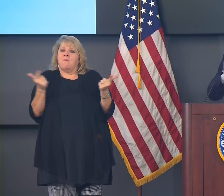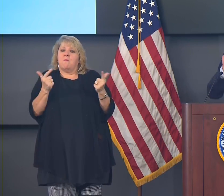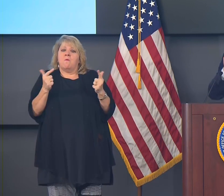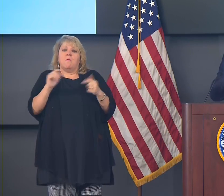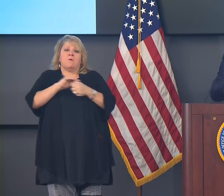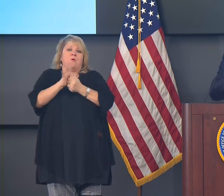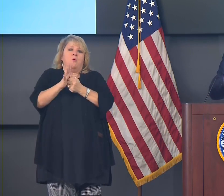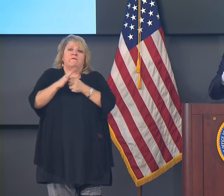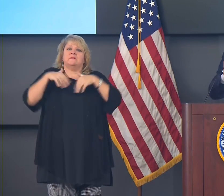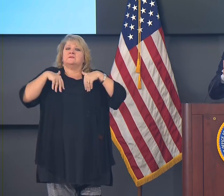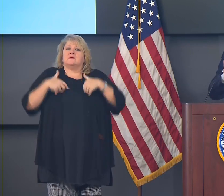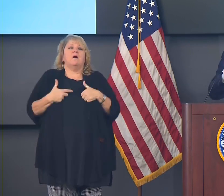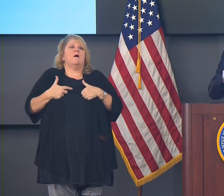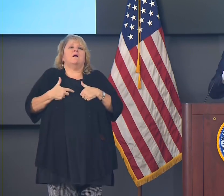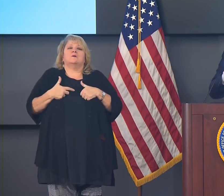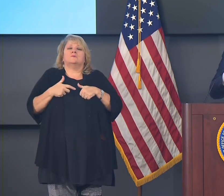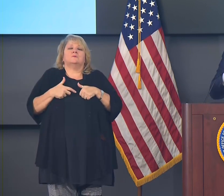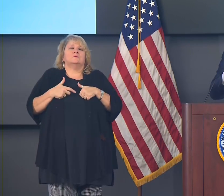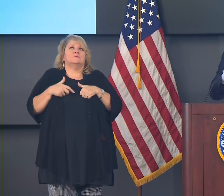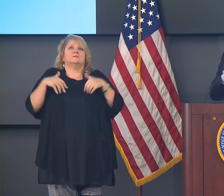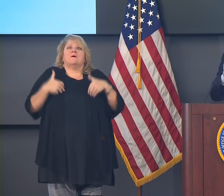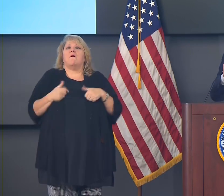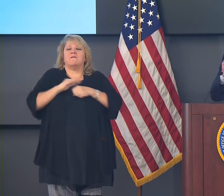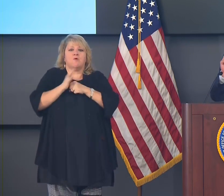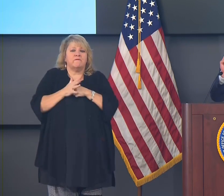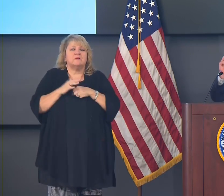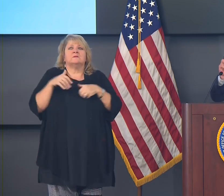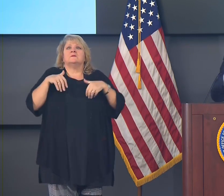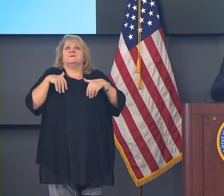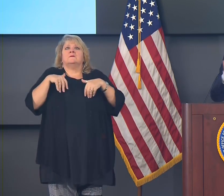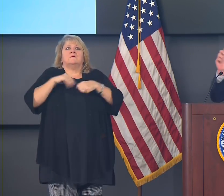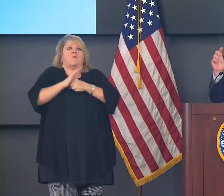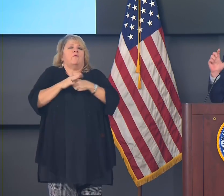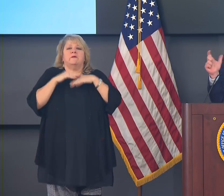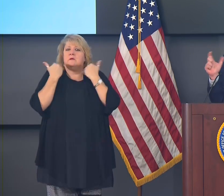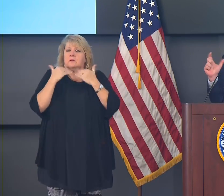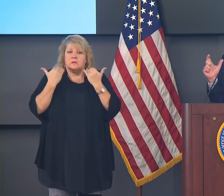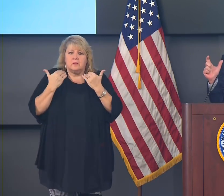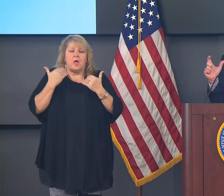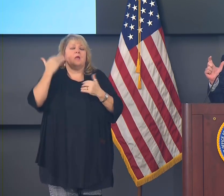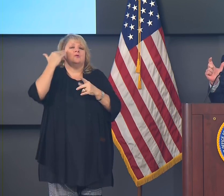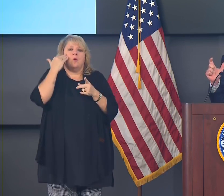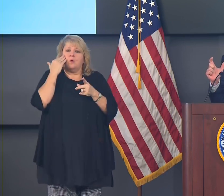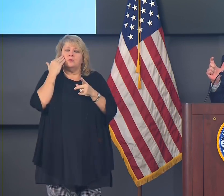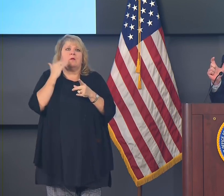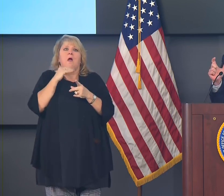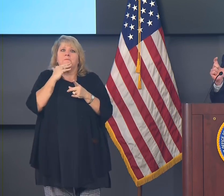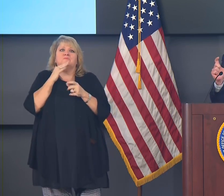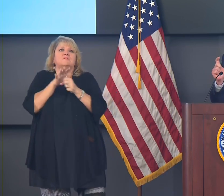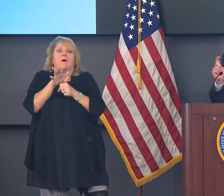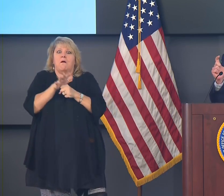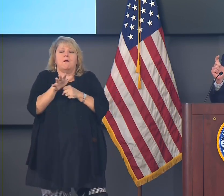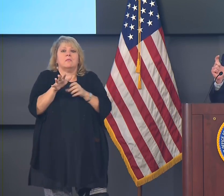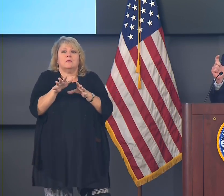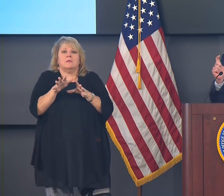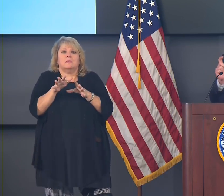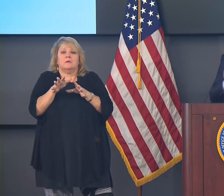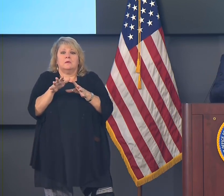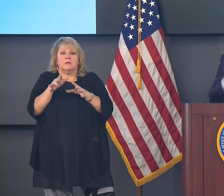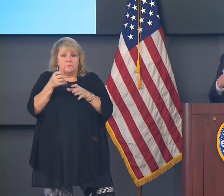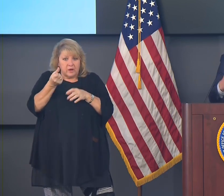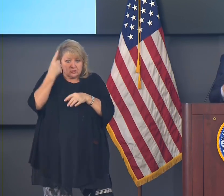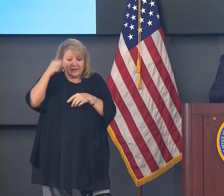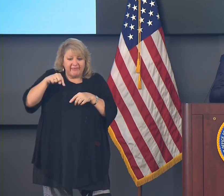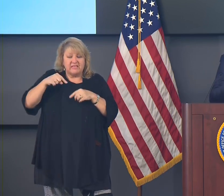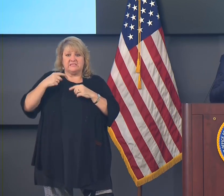we are looking for renewed emphasis, attention, compliance for a finite amount of time. And